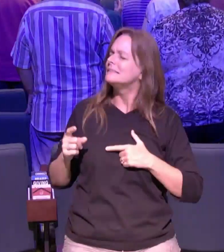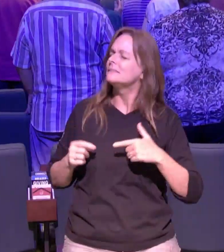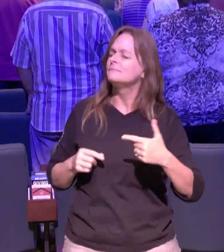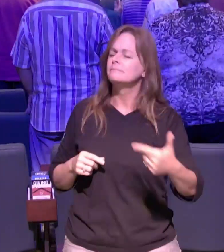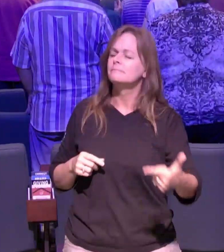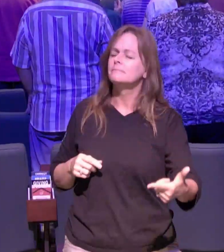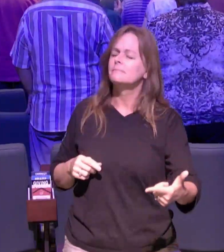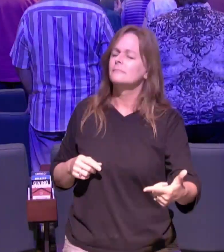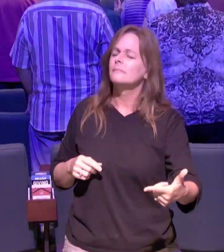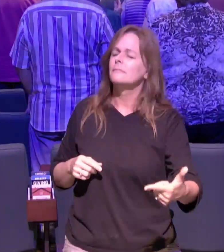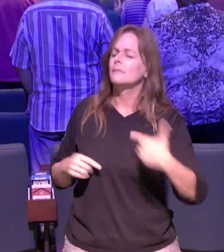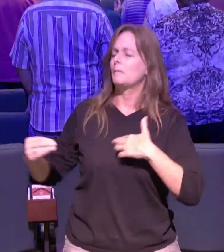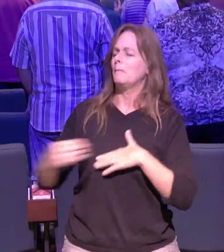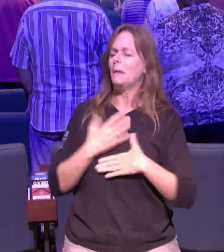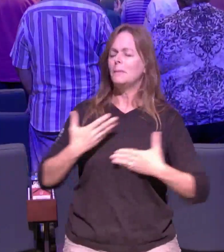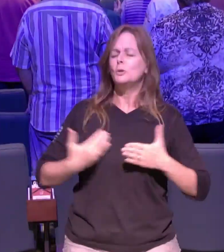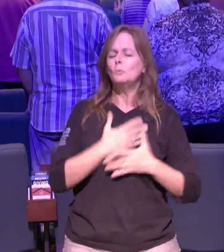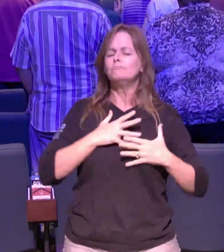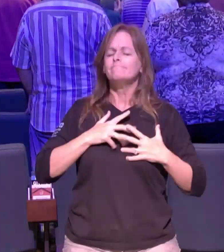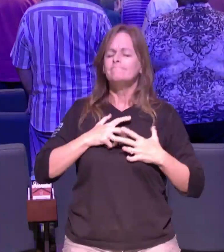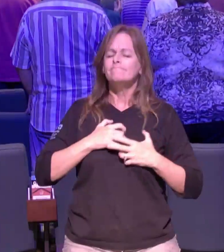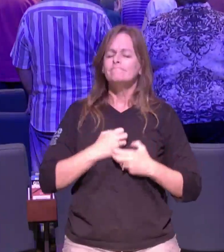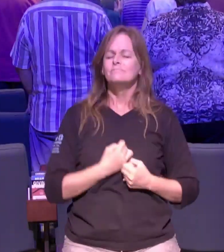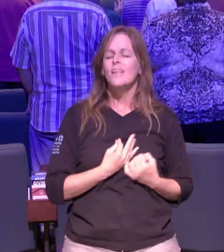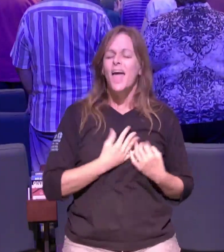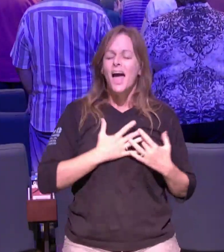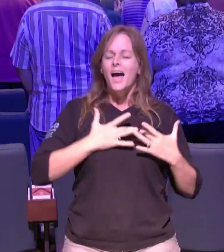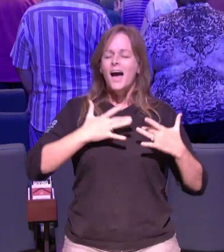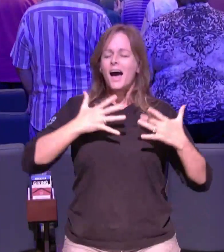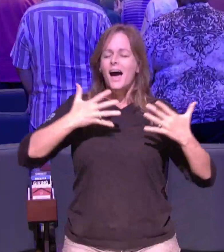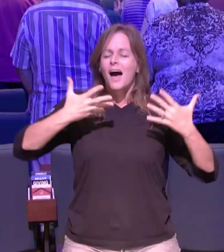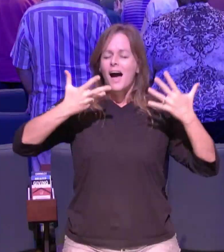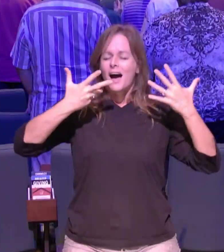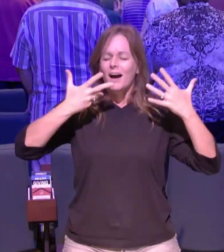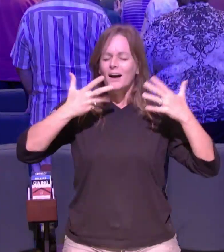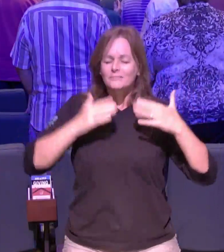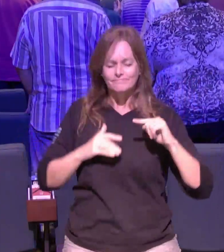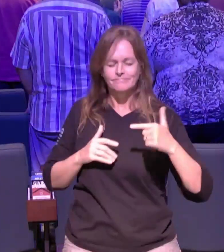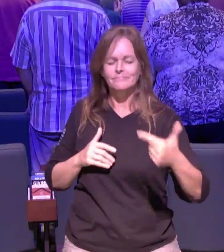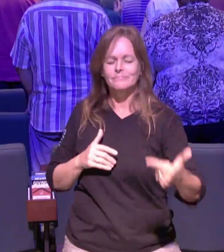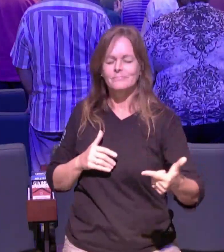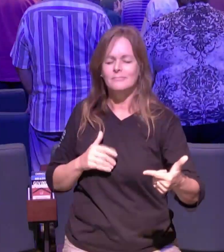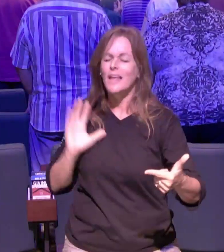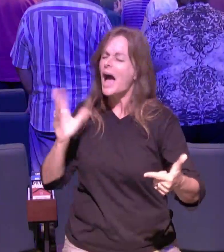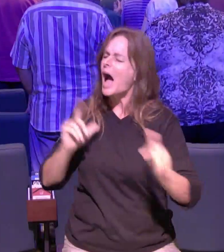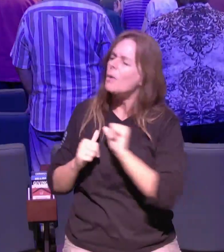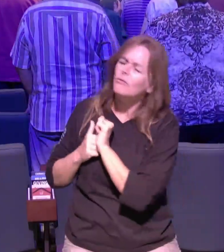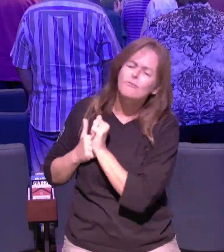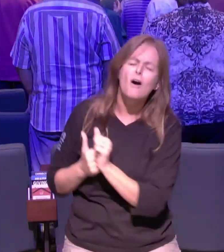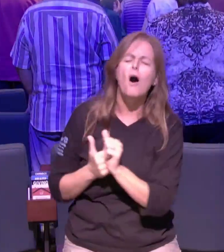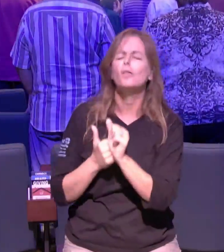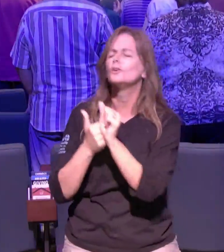from the inside out and i will follow you the best i know how